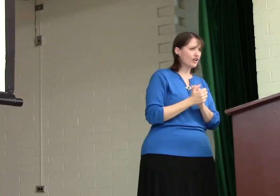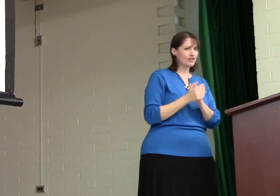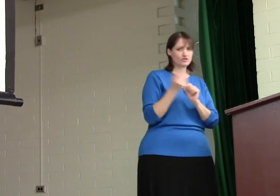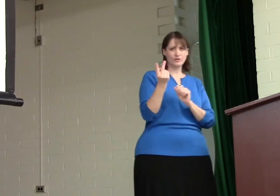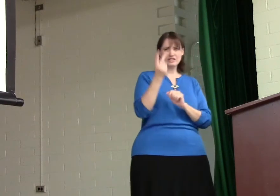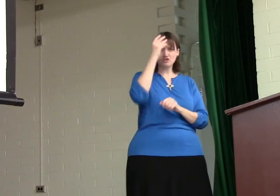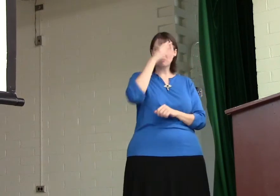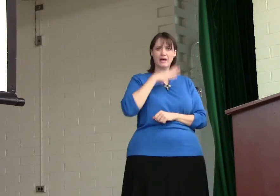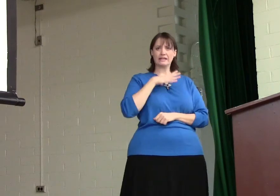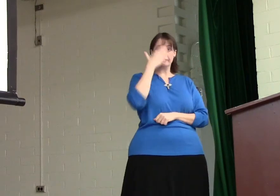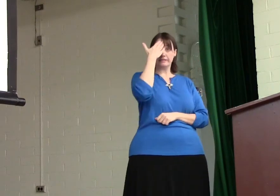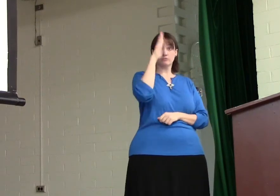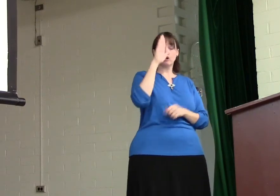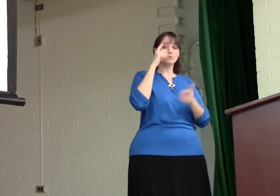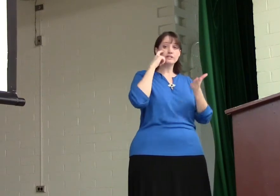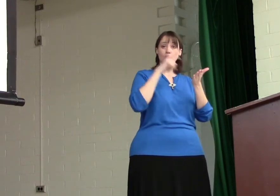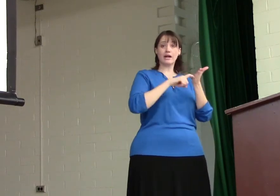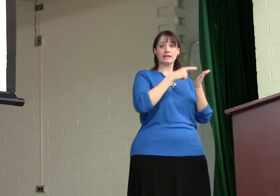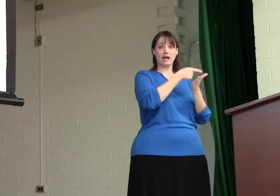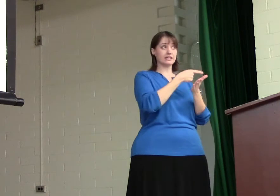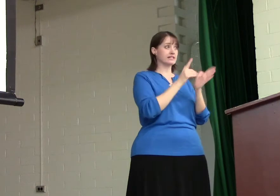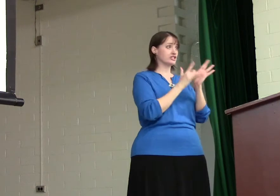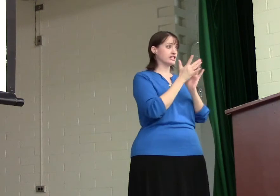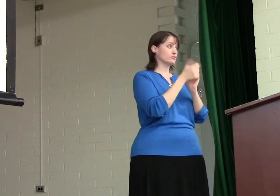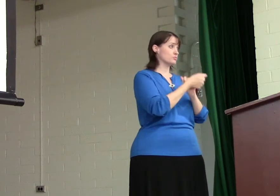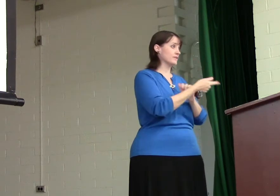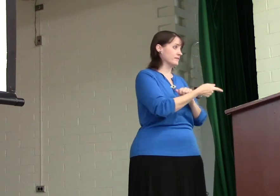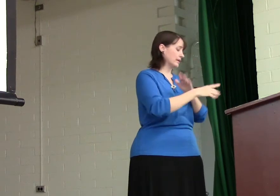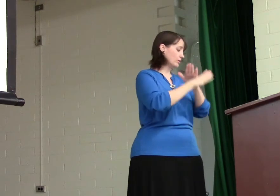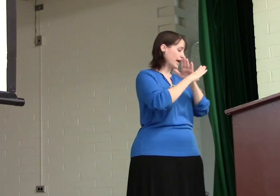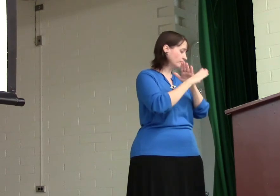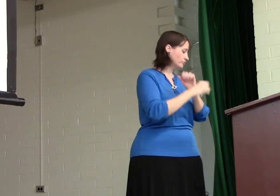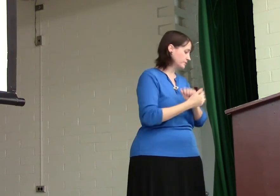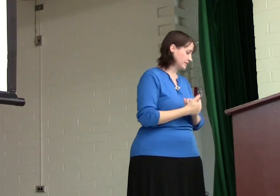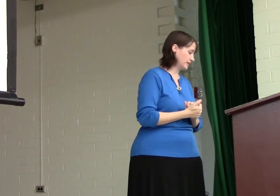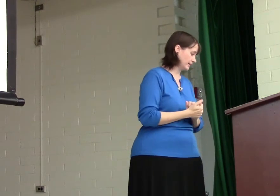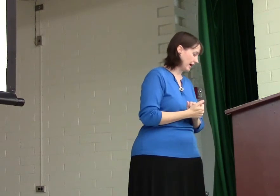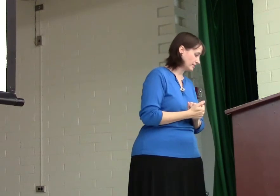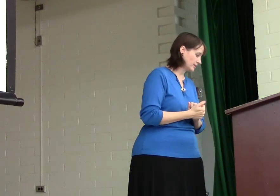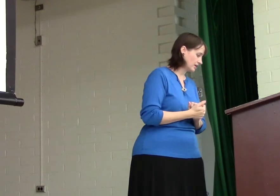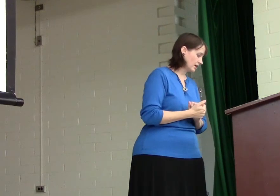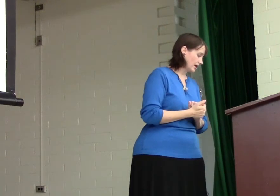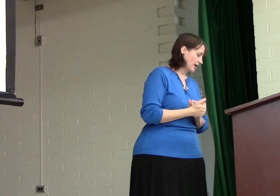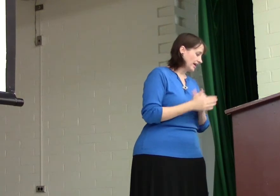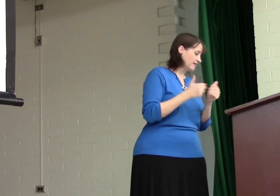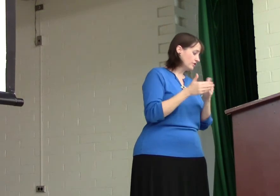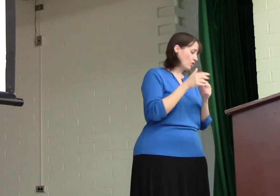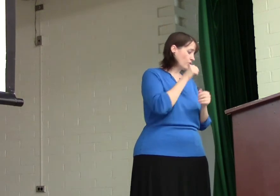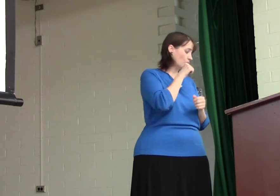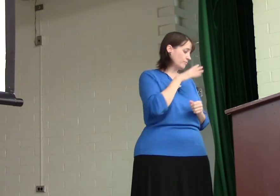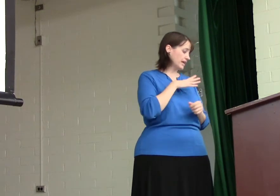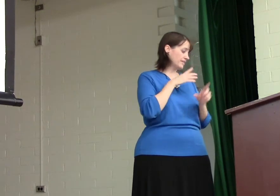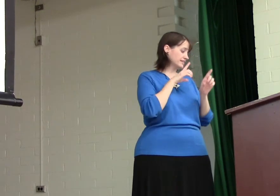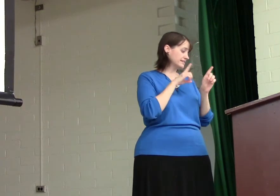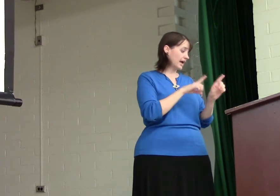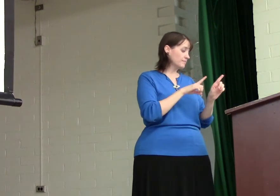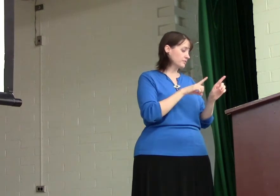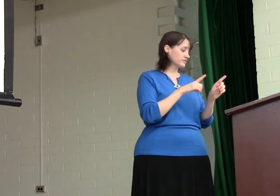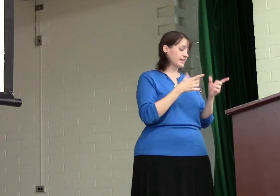So, these two men didn't know, didn't recognize that Jesus was with them. They were kept from seeing that. Even though the woman and the disciples, they